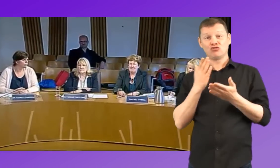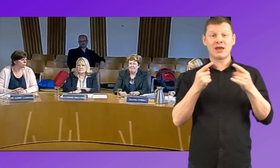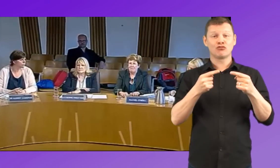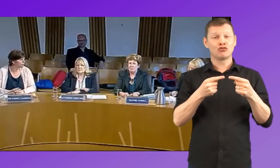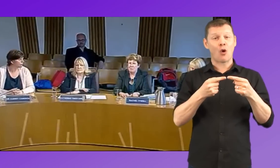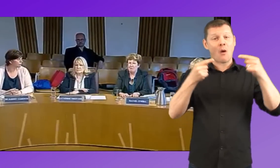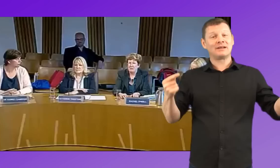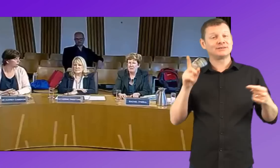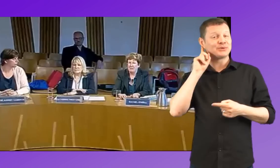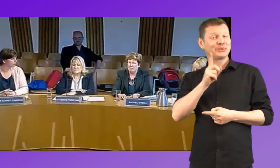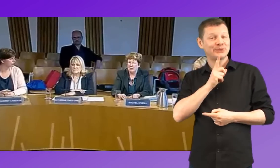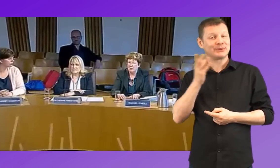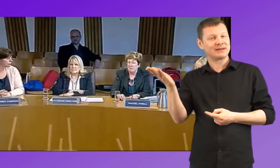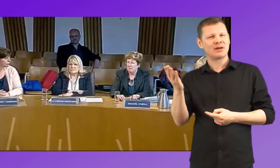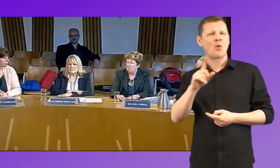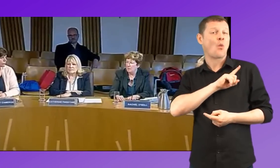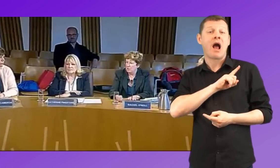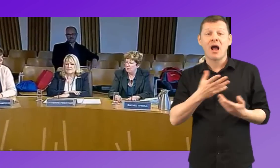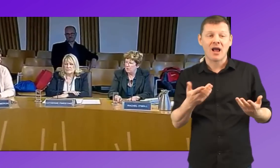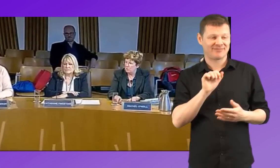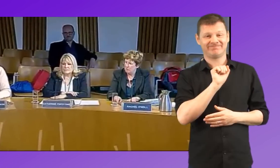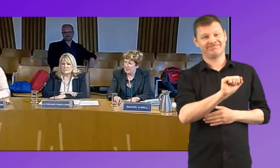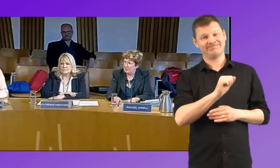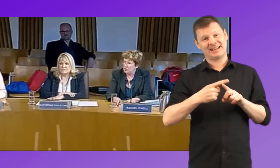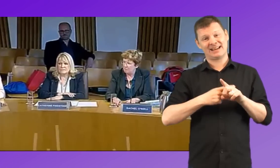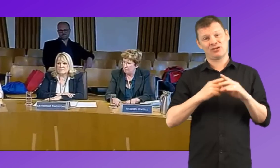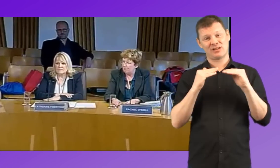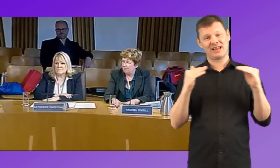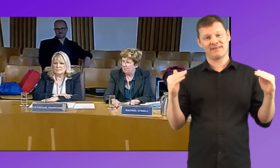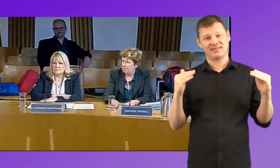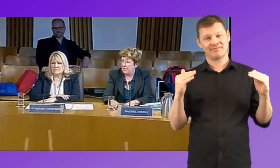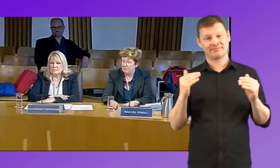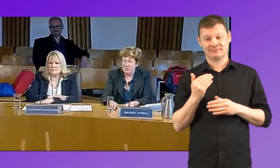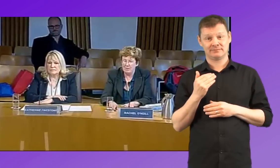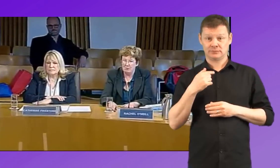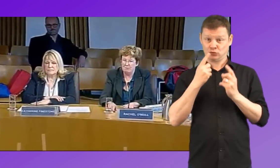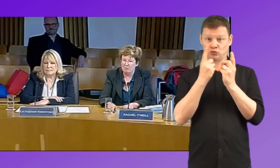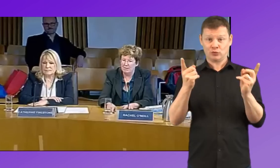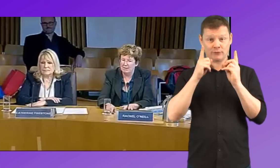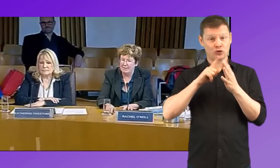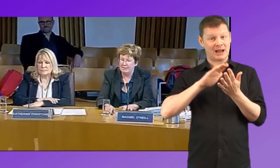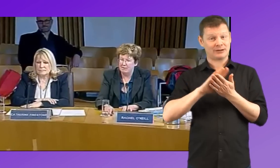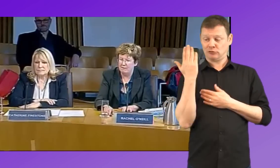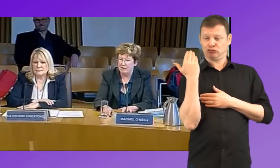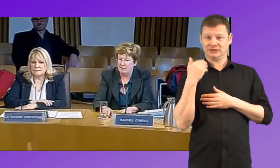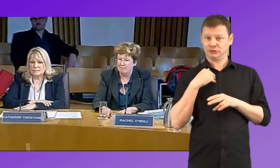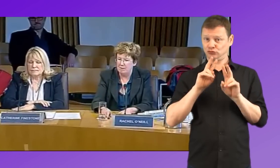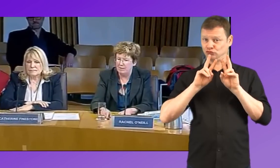which the reason is because of the, largely because of the English level. And the research that we've done recently at the University of Edinburgh, the